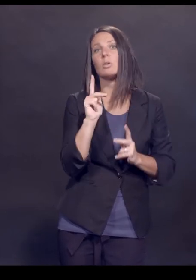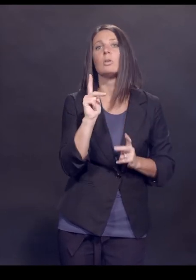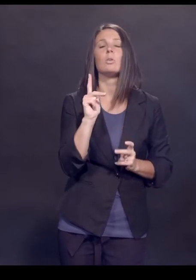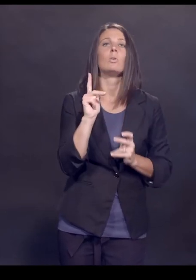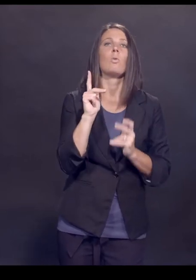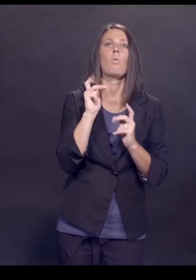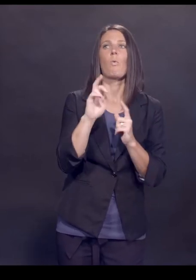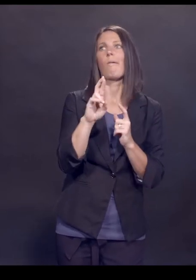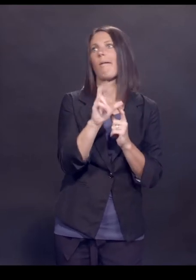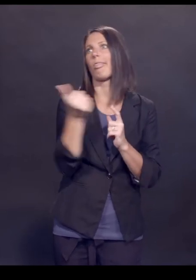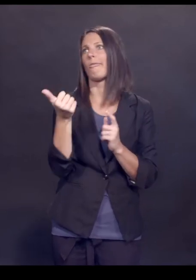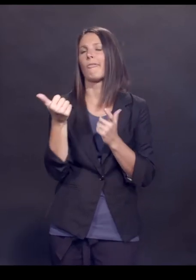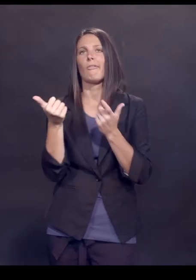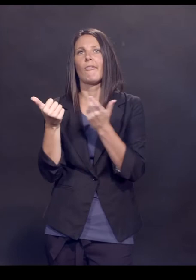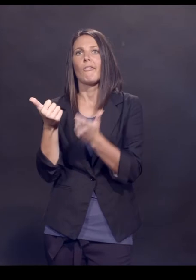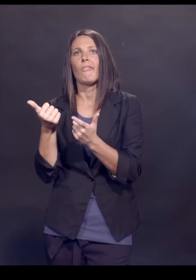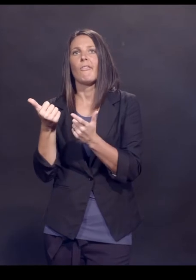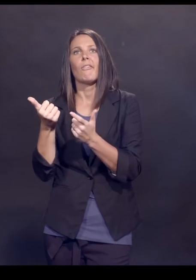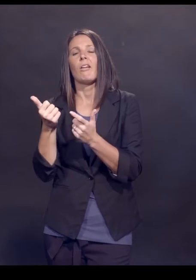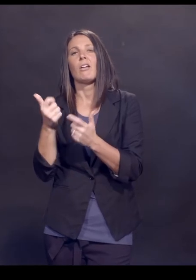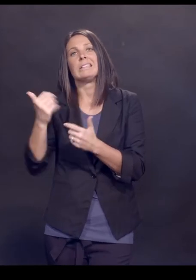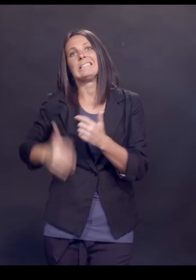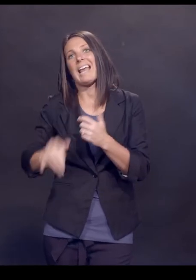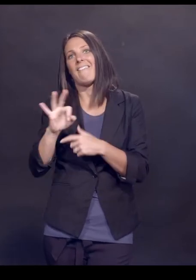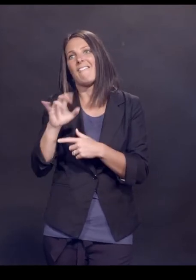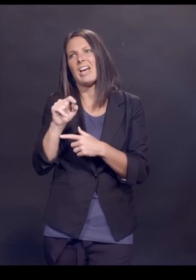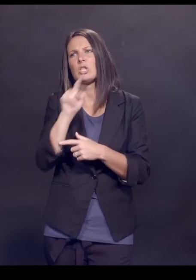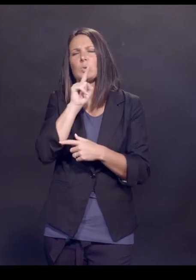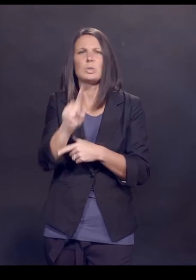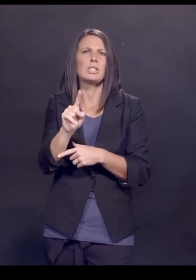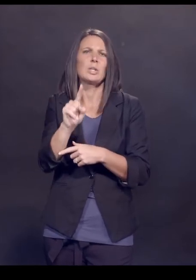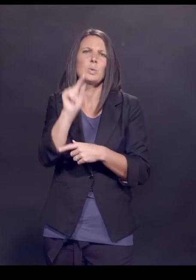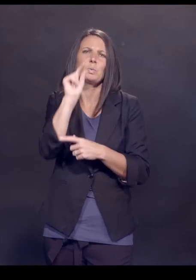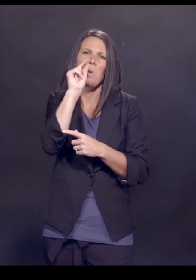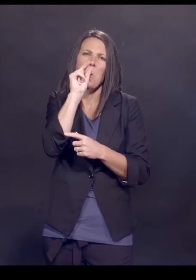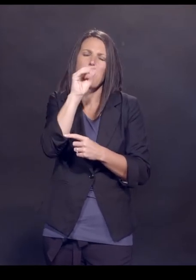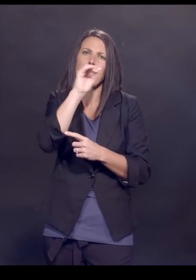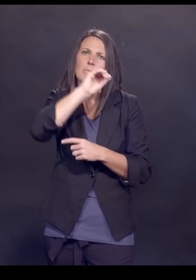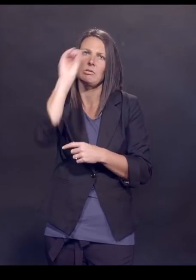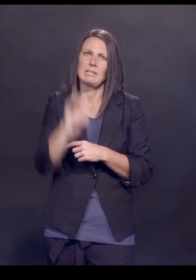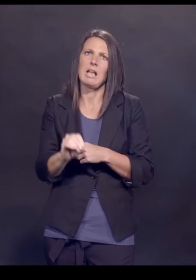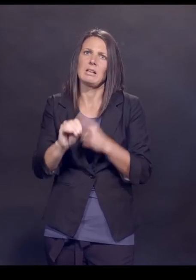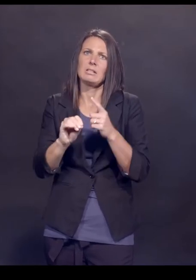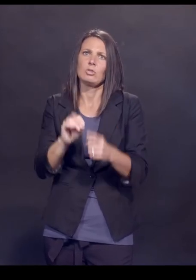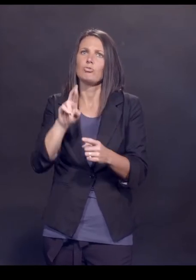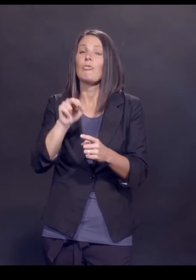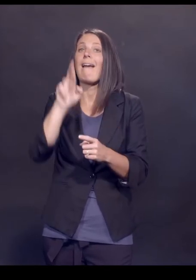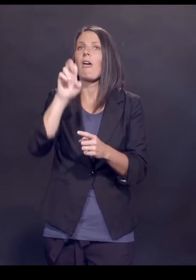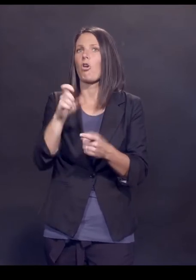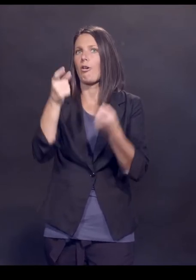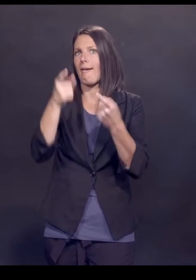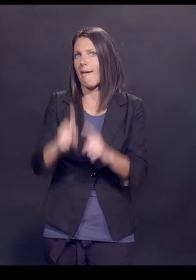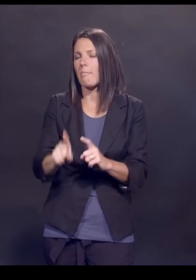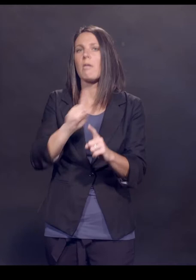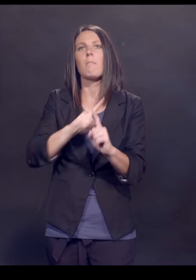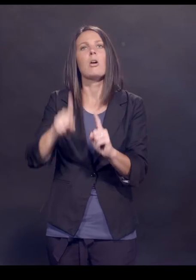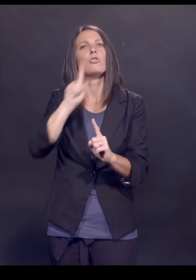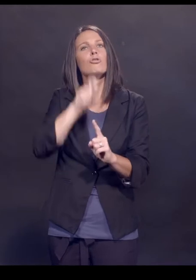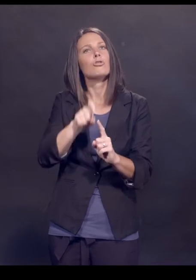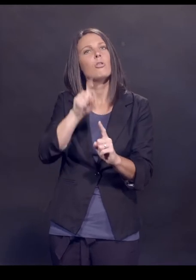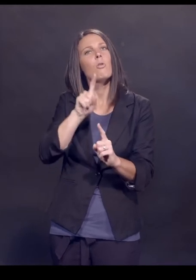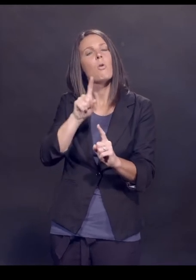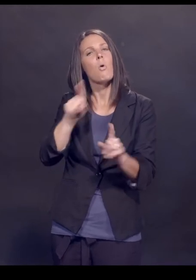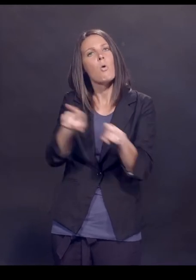-Barre syndrome, know, roughly 1 in 120,000 people. There's very, very rare side effects that have been picked up. And it should be pointed out also